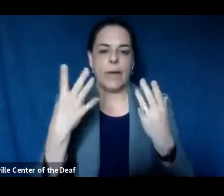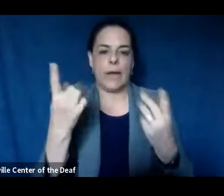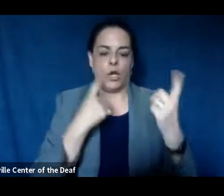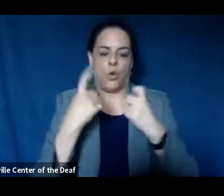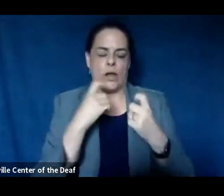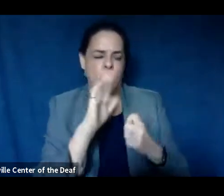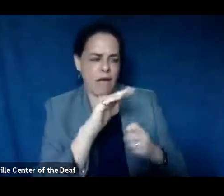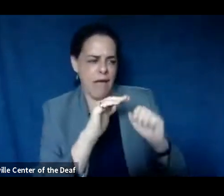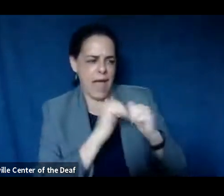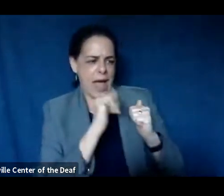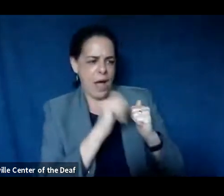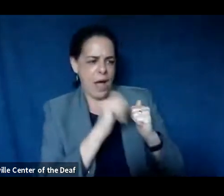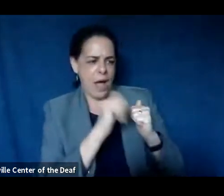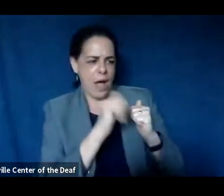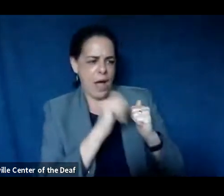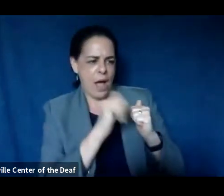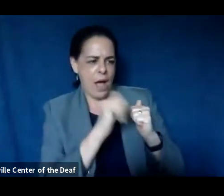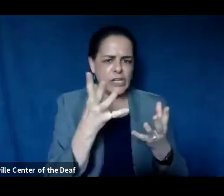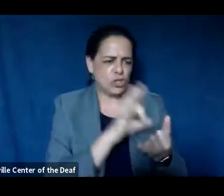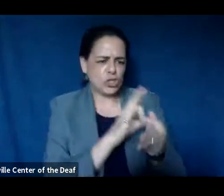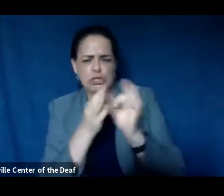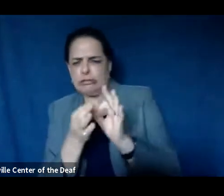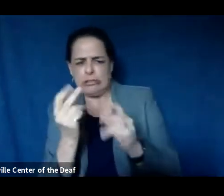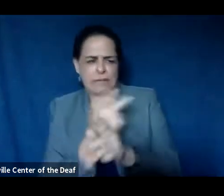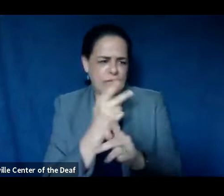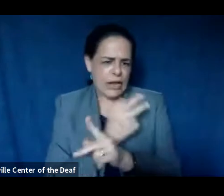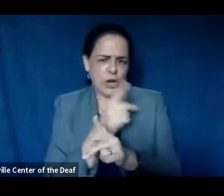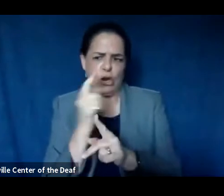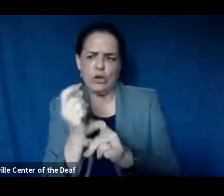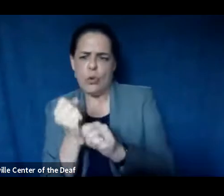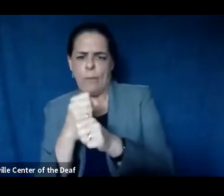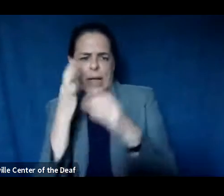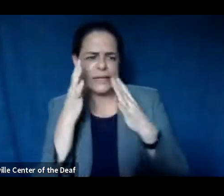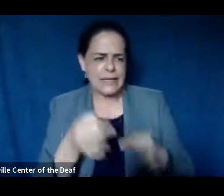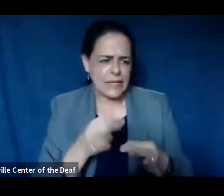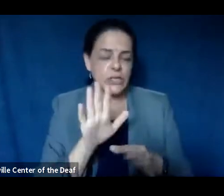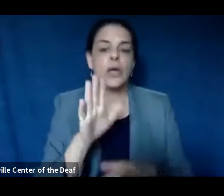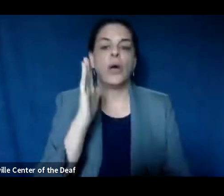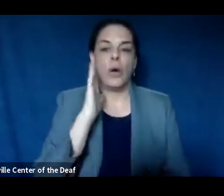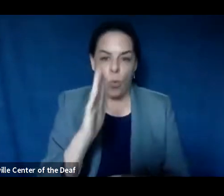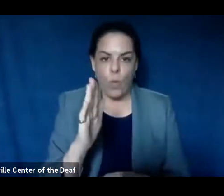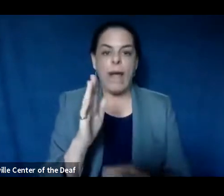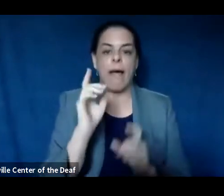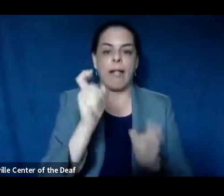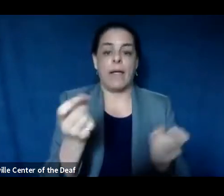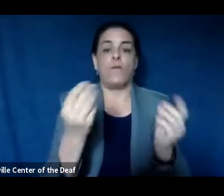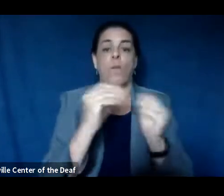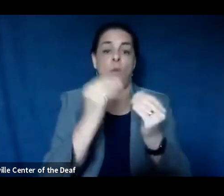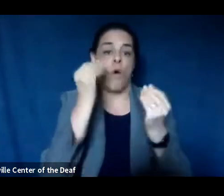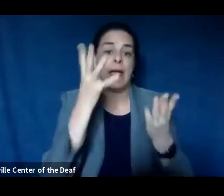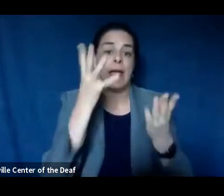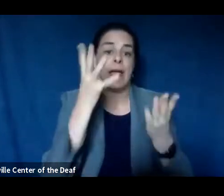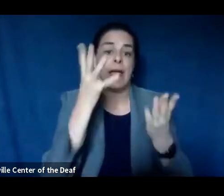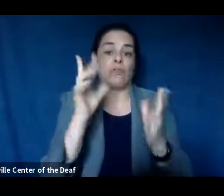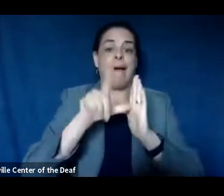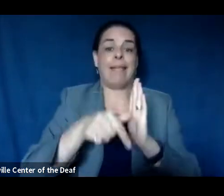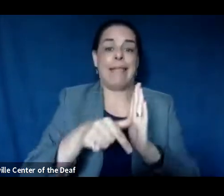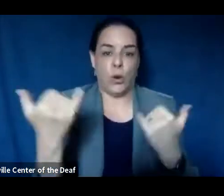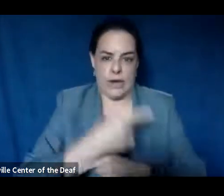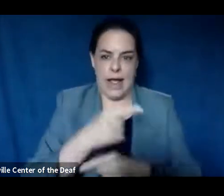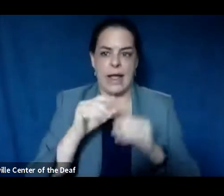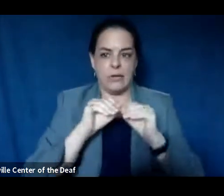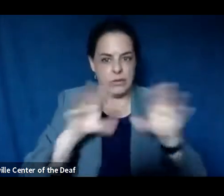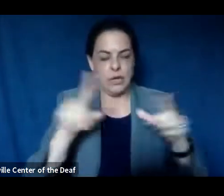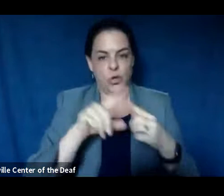how the data and metrics are being interpreted and those types of things. And there will be more information coming out later today to all of you guys in the media